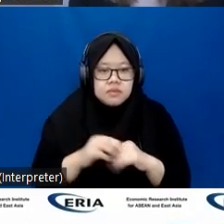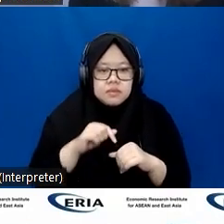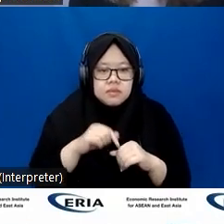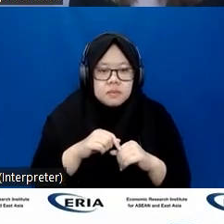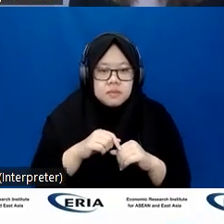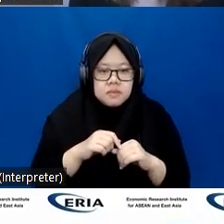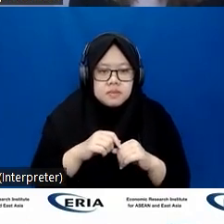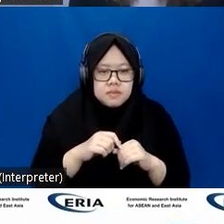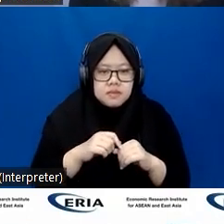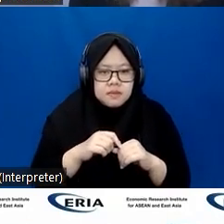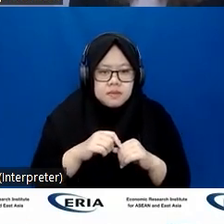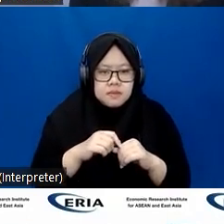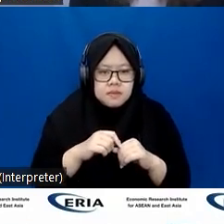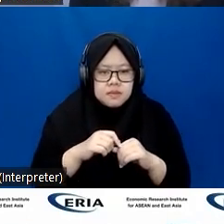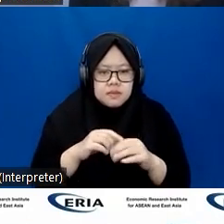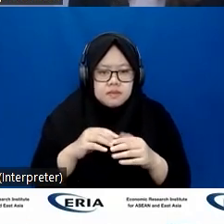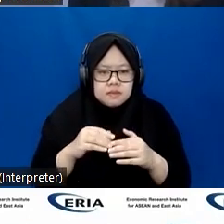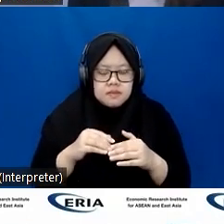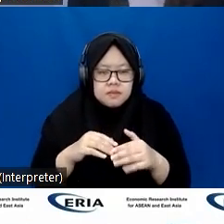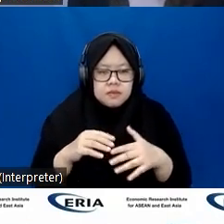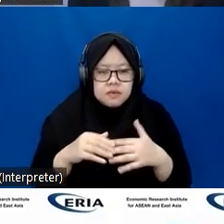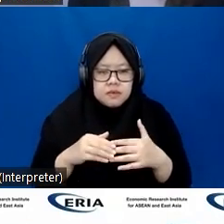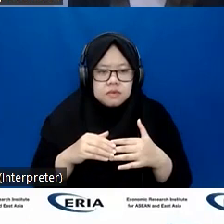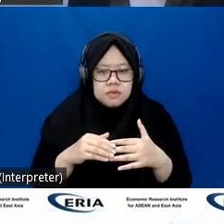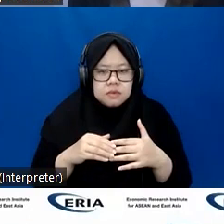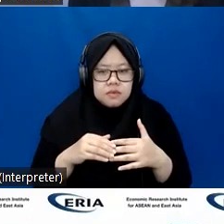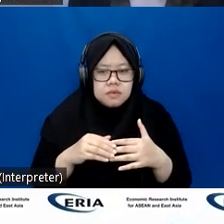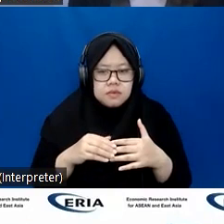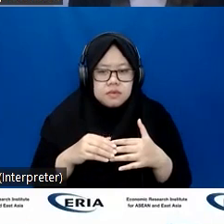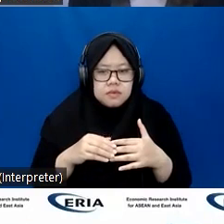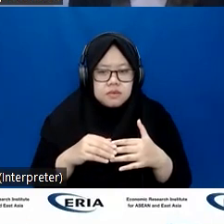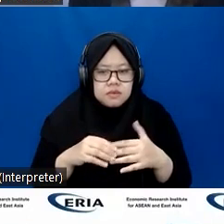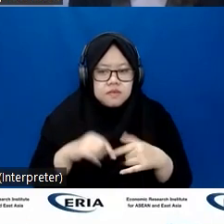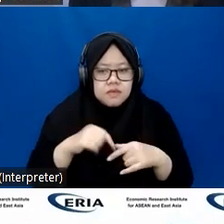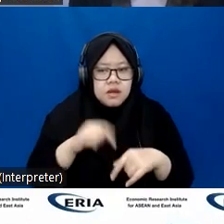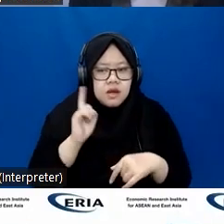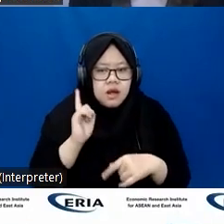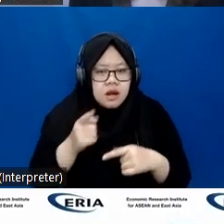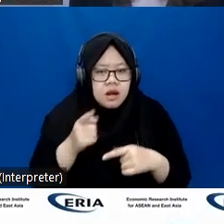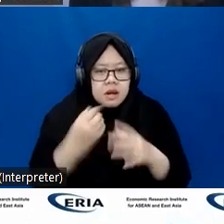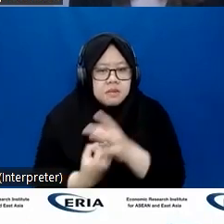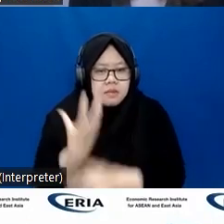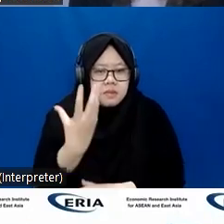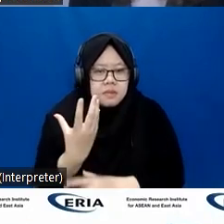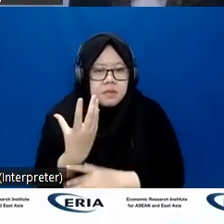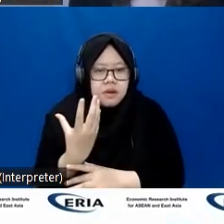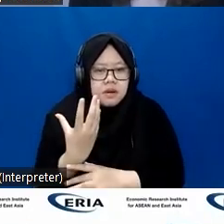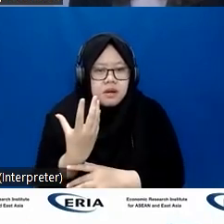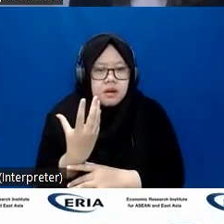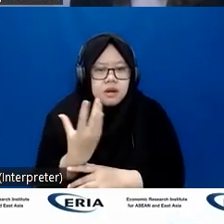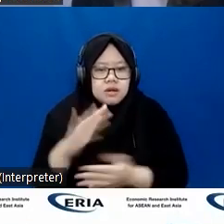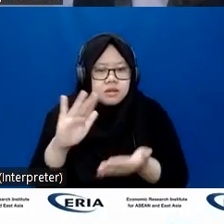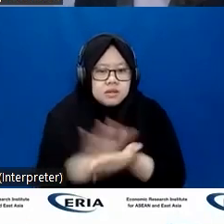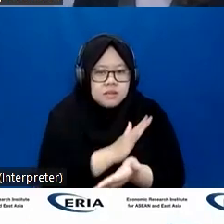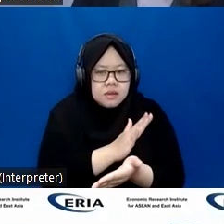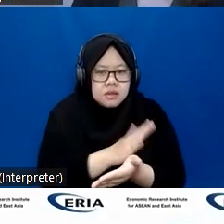embracing neurodiversity in its workforce. And there are also growing opportunities across all sector when it comes to digital